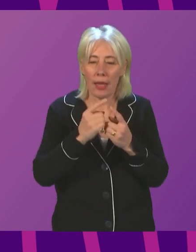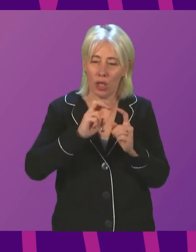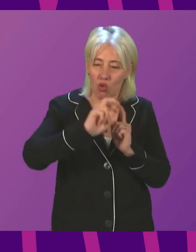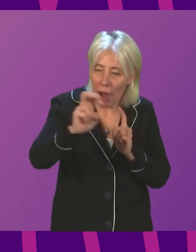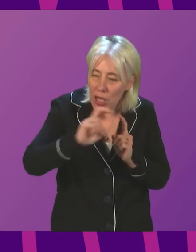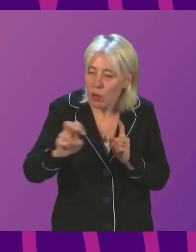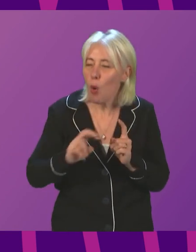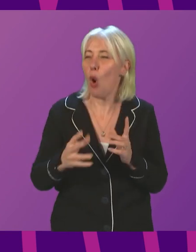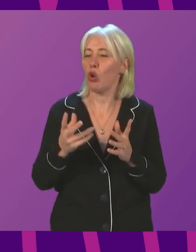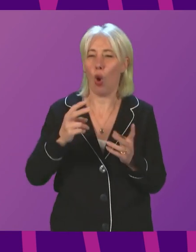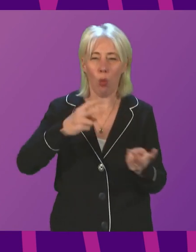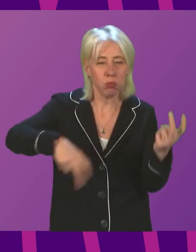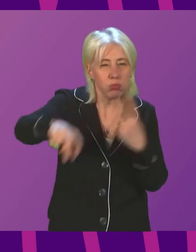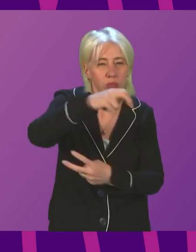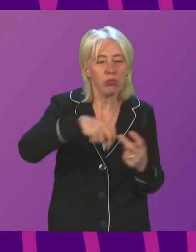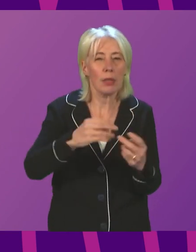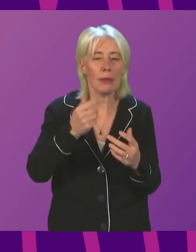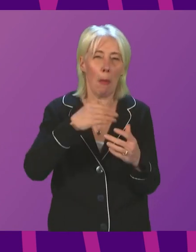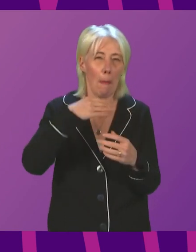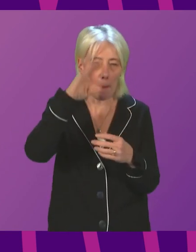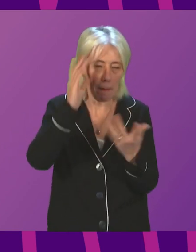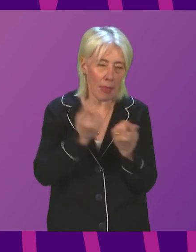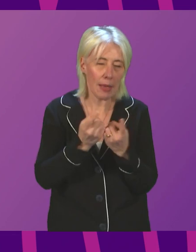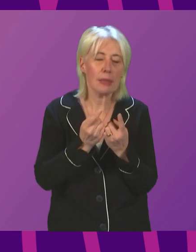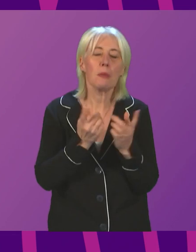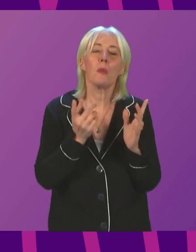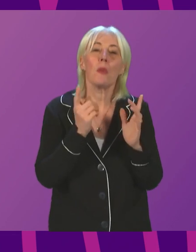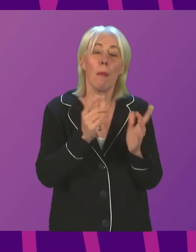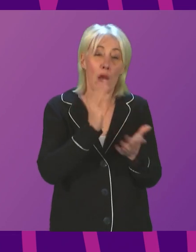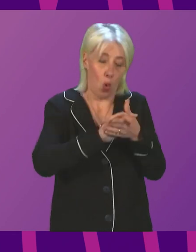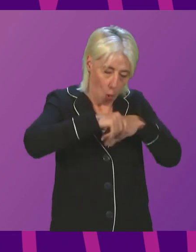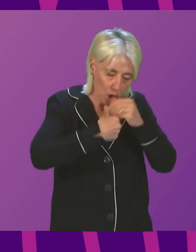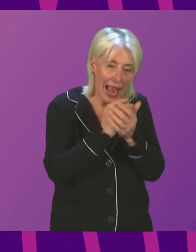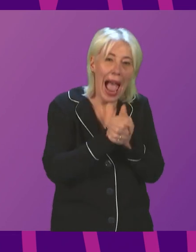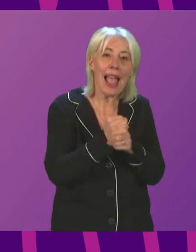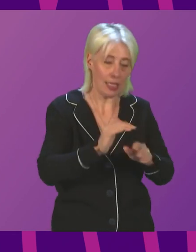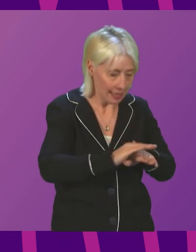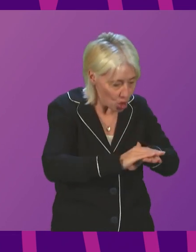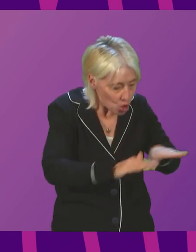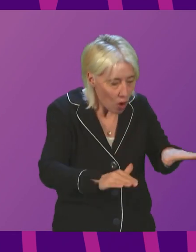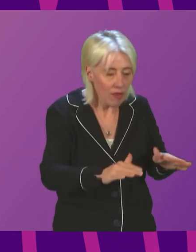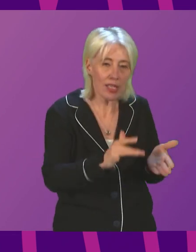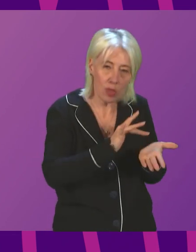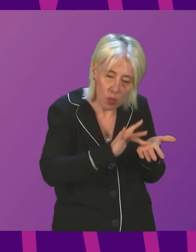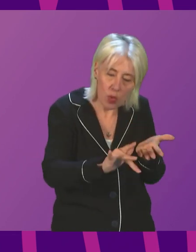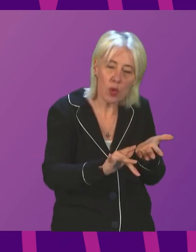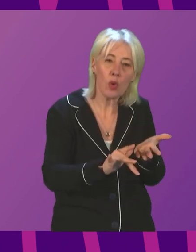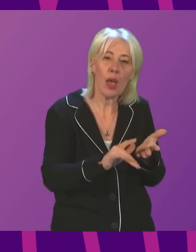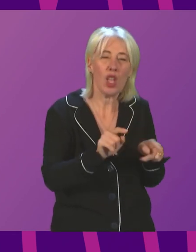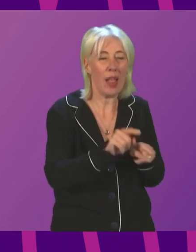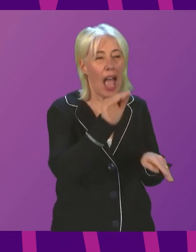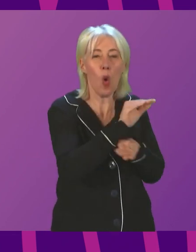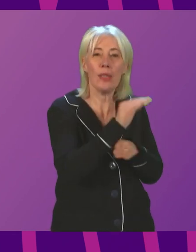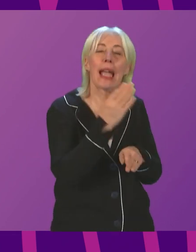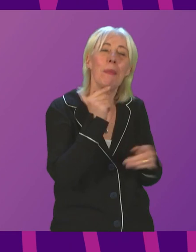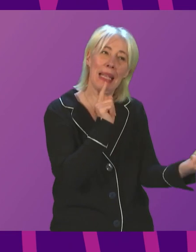about in hospitality settings. Wash hands and surfaces thoroughly. Meet outdoors if you can. I know that this will be